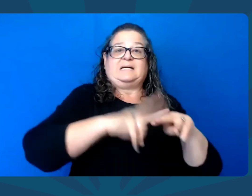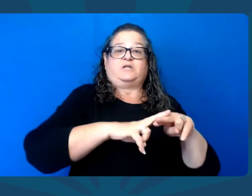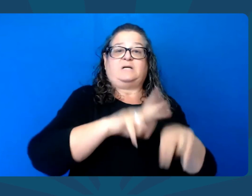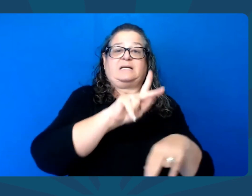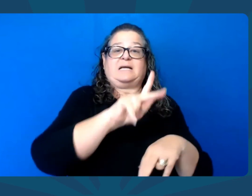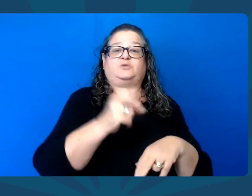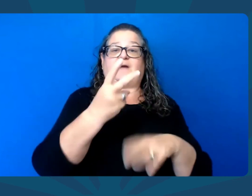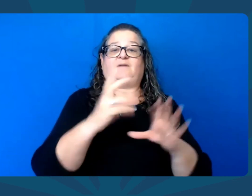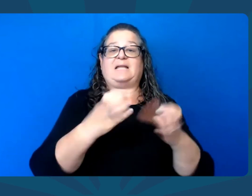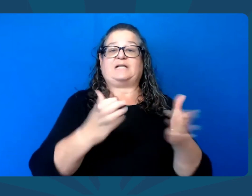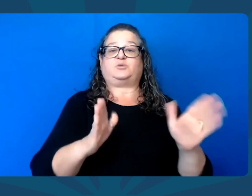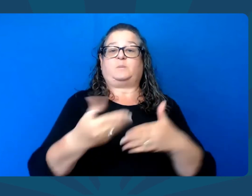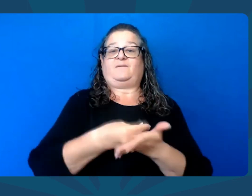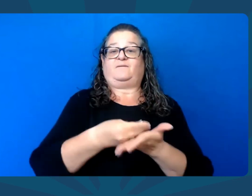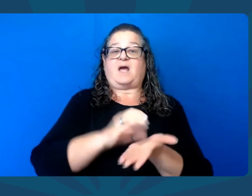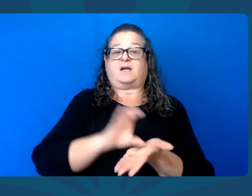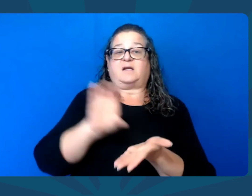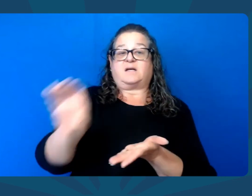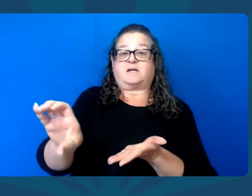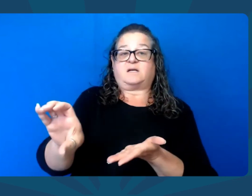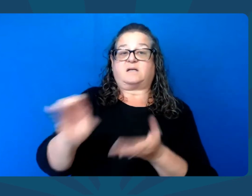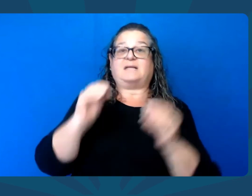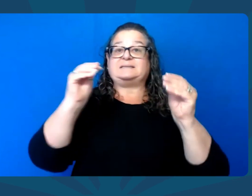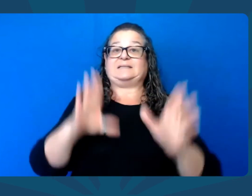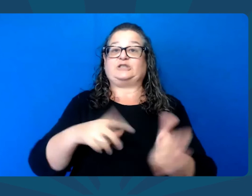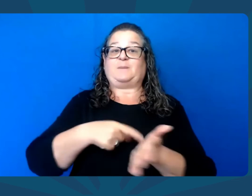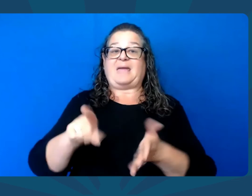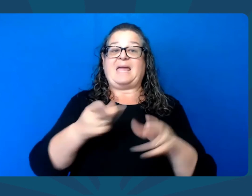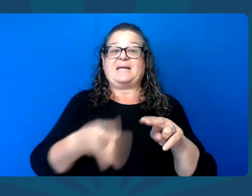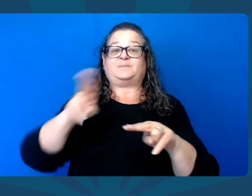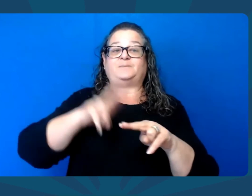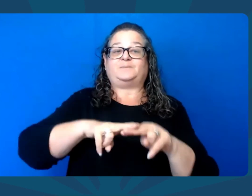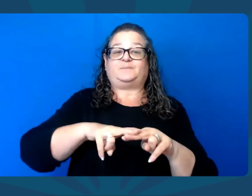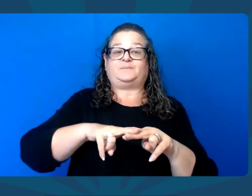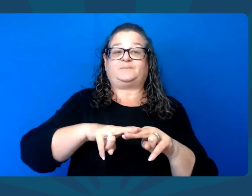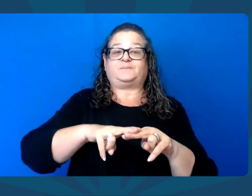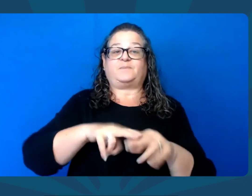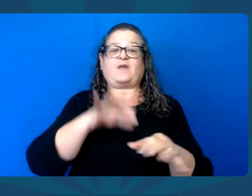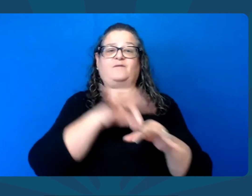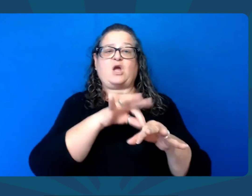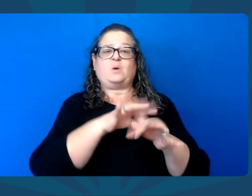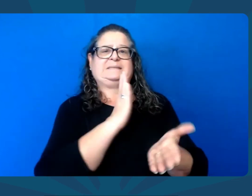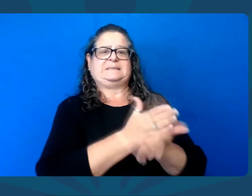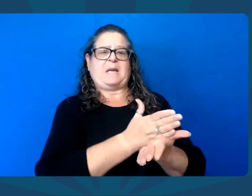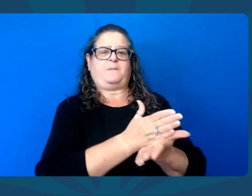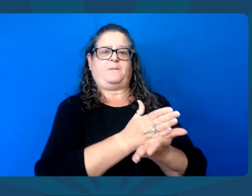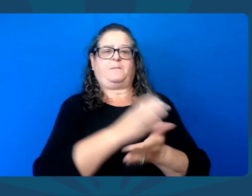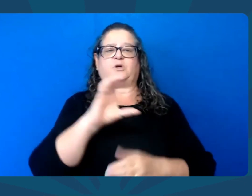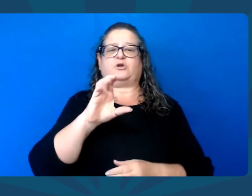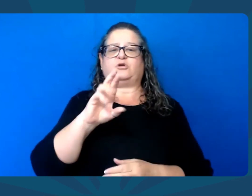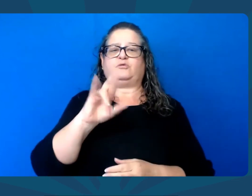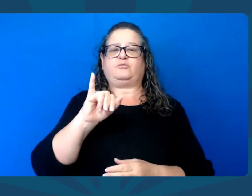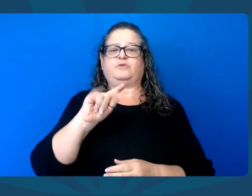produced record tax revenues, increased K-12 classroom funding,